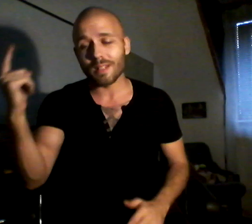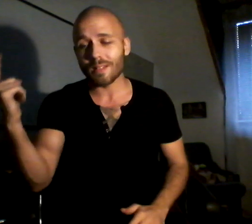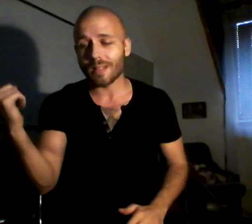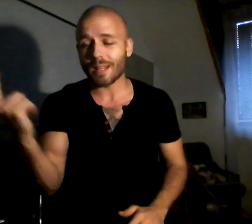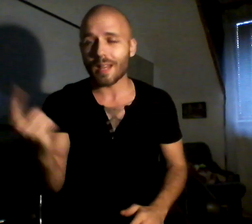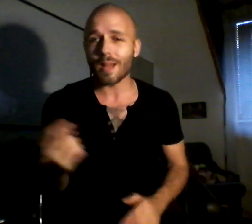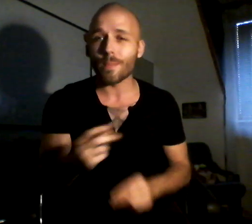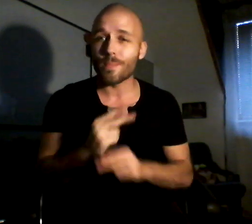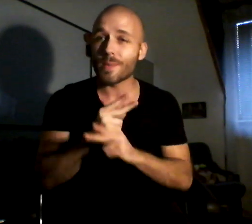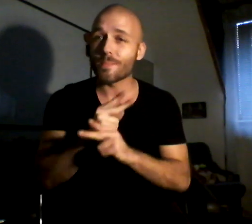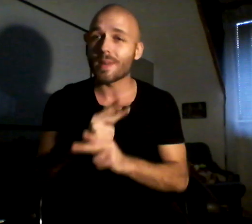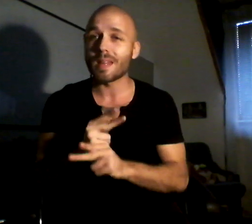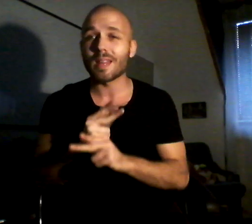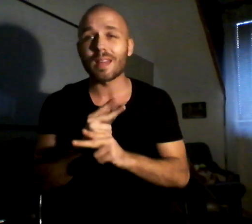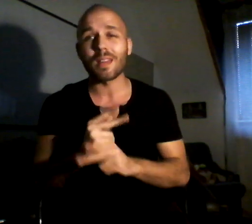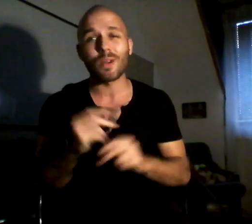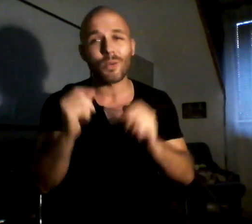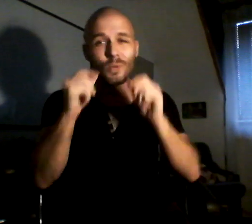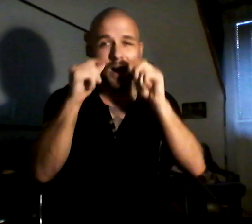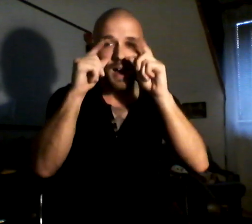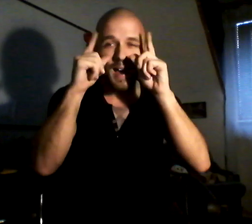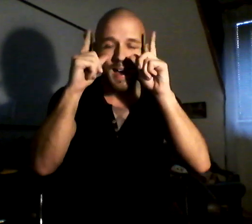are keeping me awake.